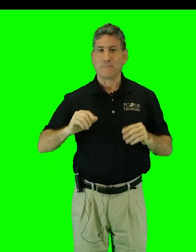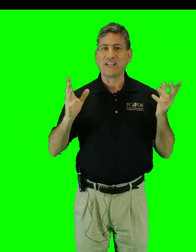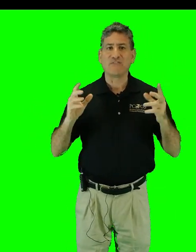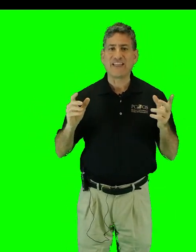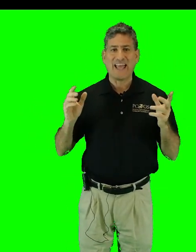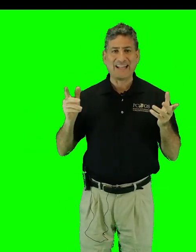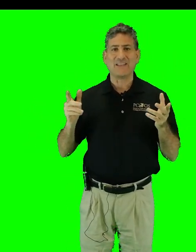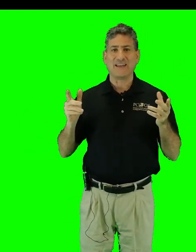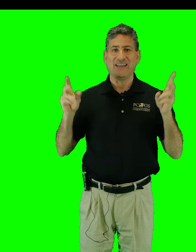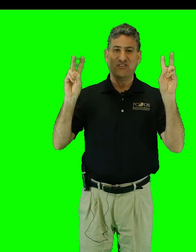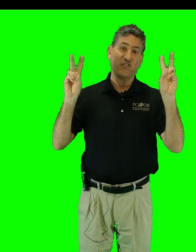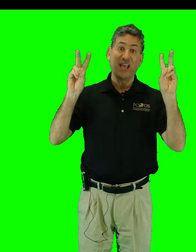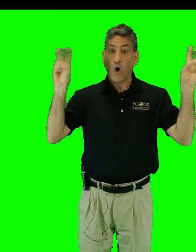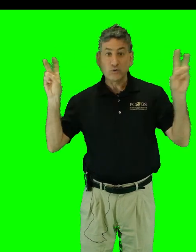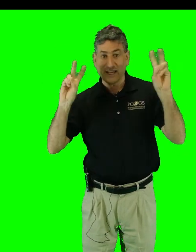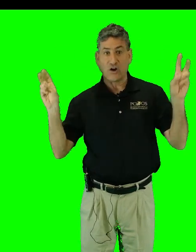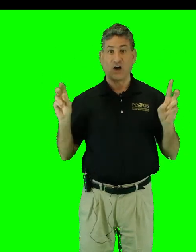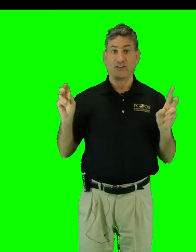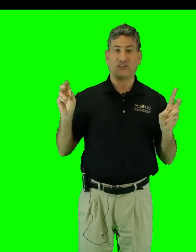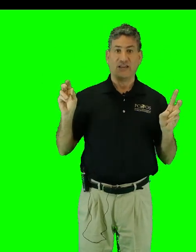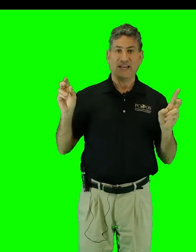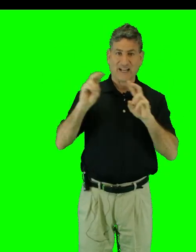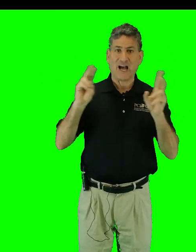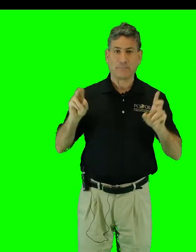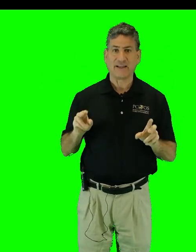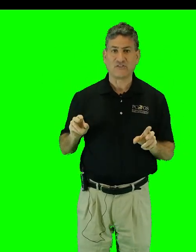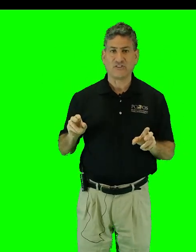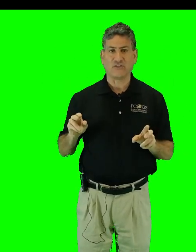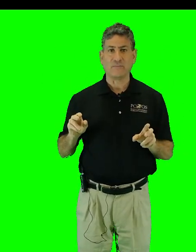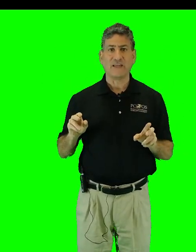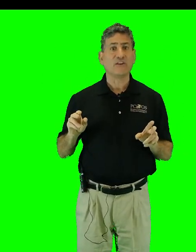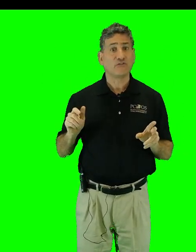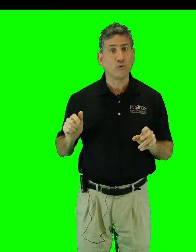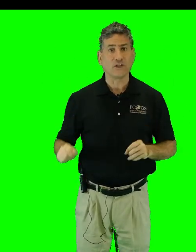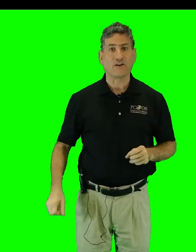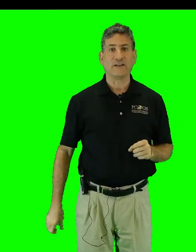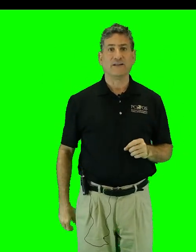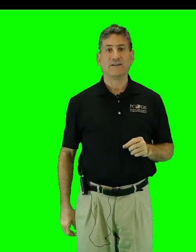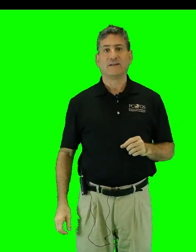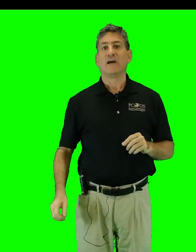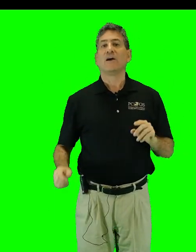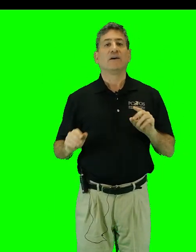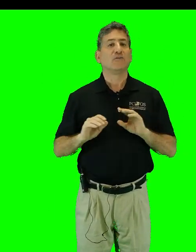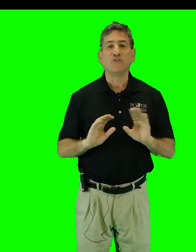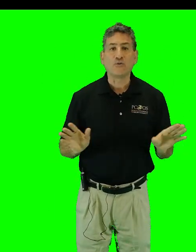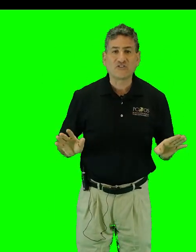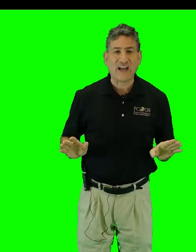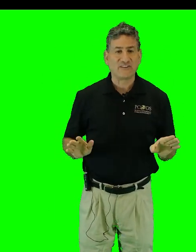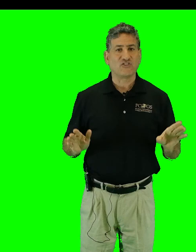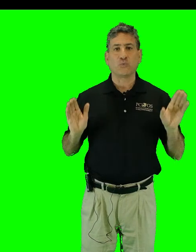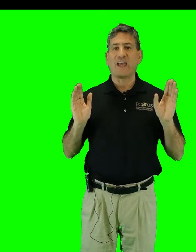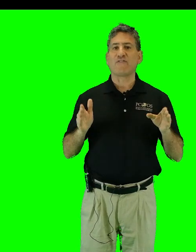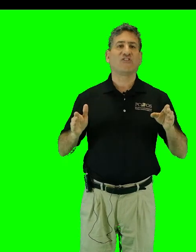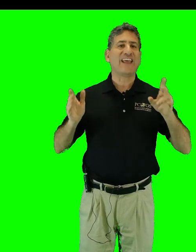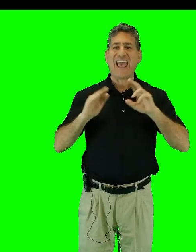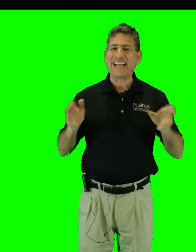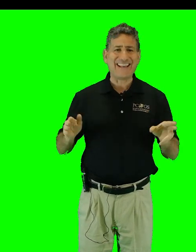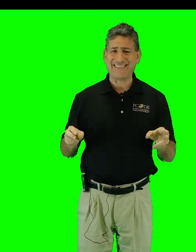believing that anything is the only cause in a complex system is foolhardy. No scientist would ever say anything